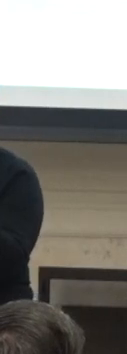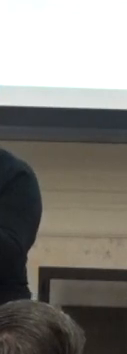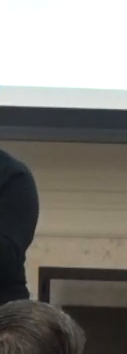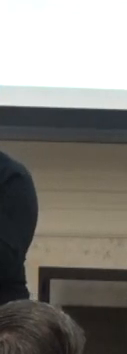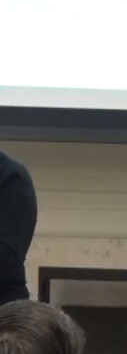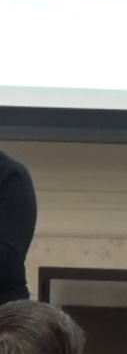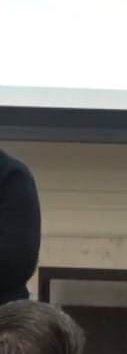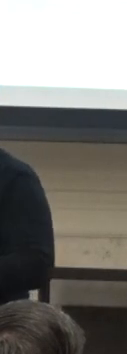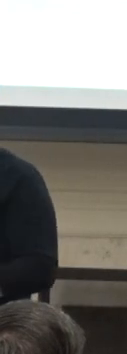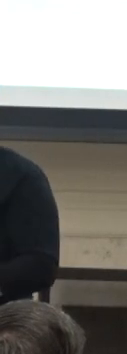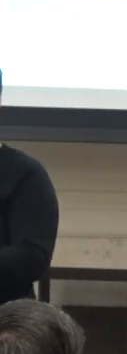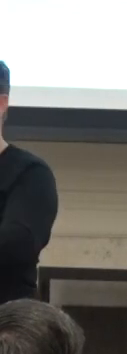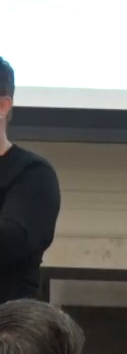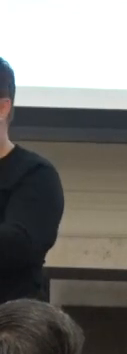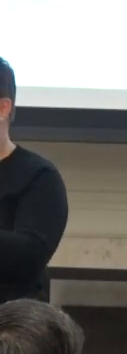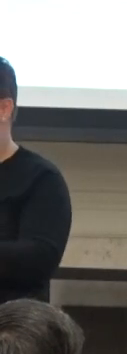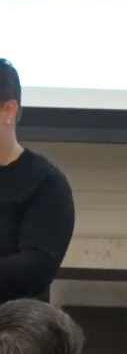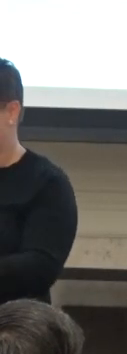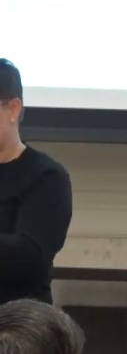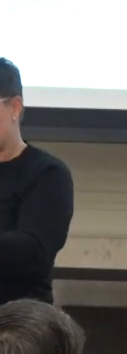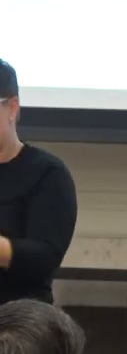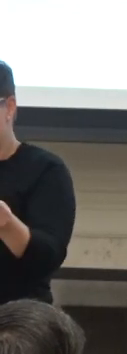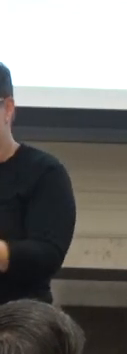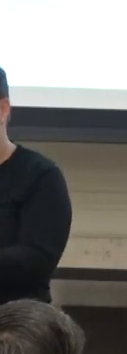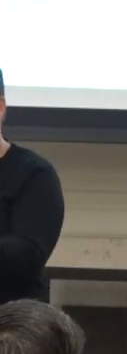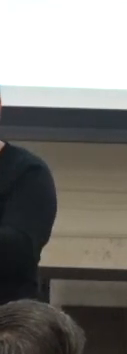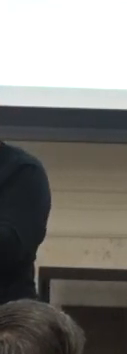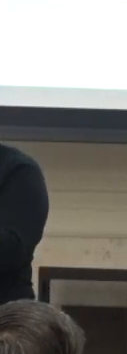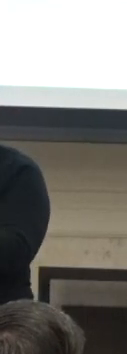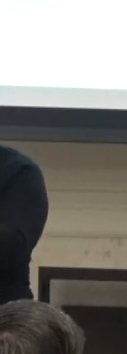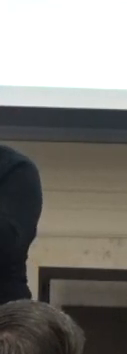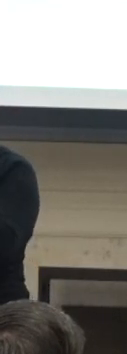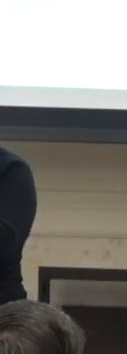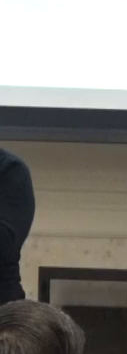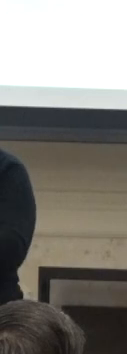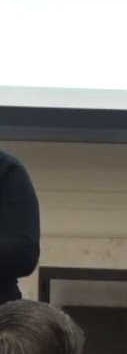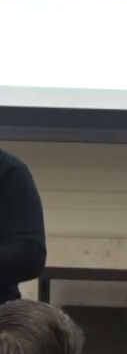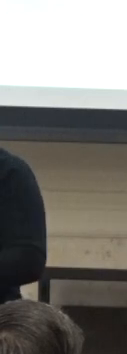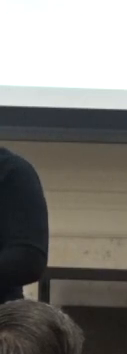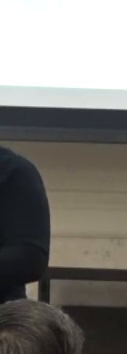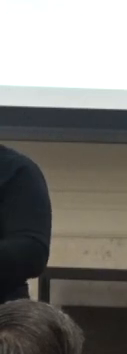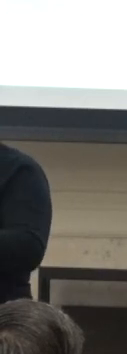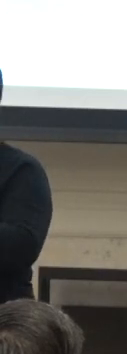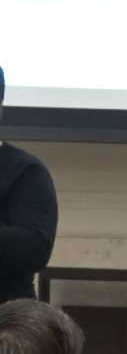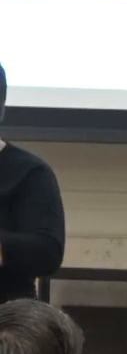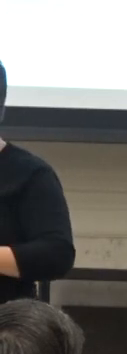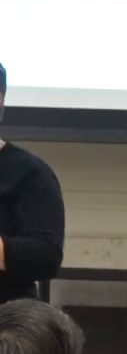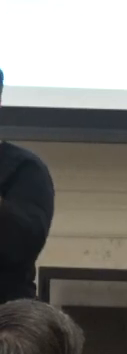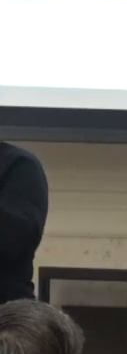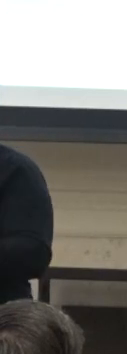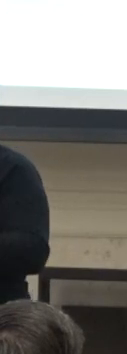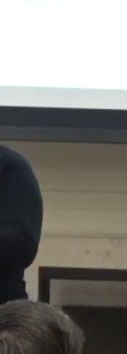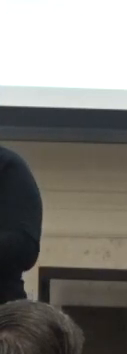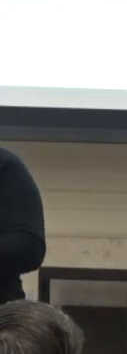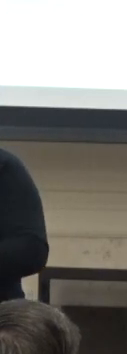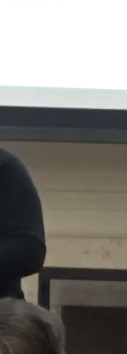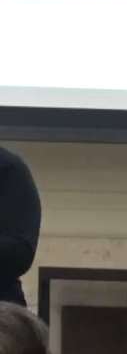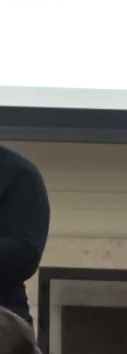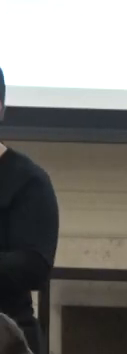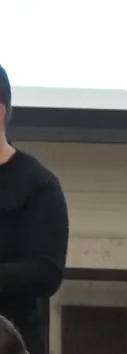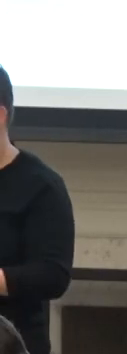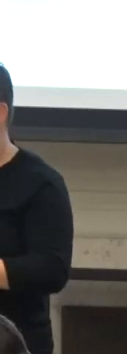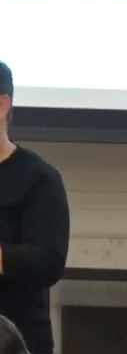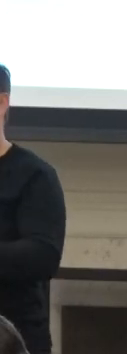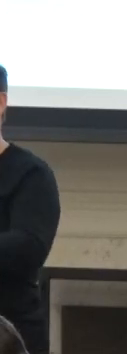part of this was facilitated by technology and I don't know if that choice that we made in Mexico is going to be good or not but